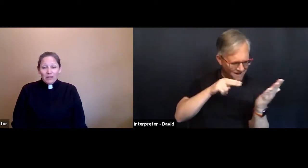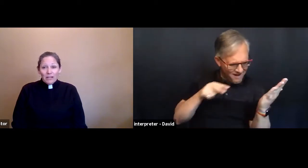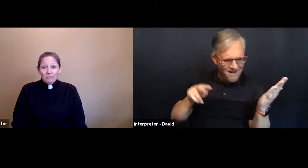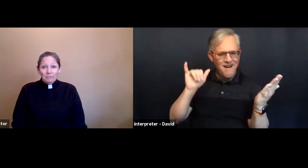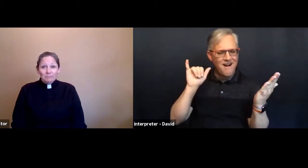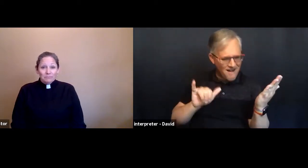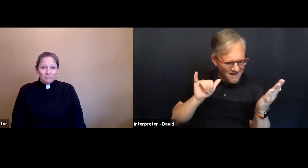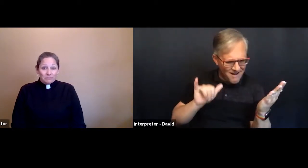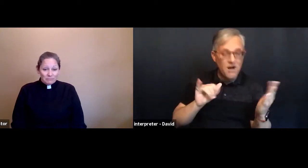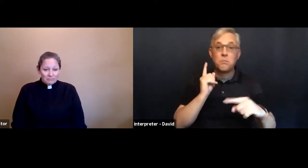God.